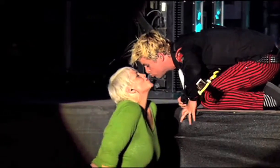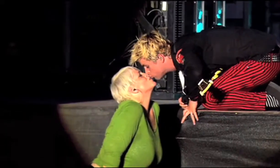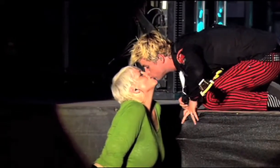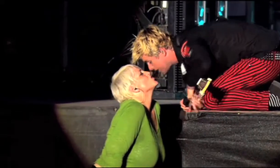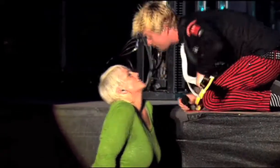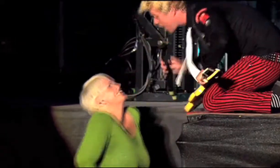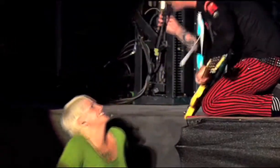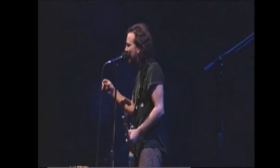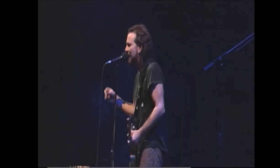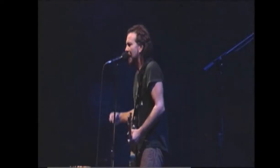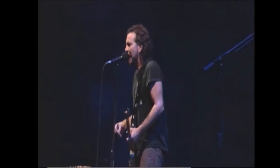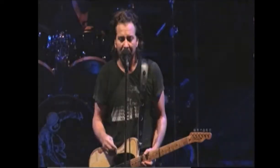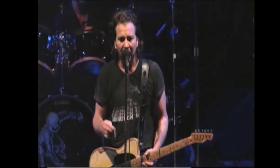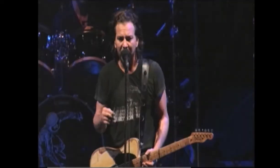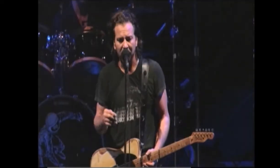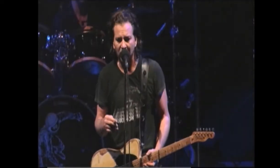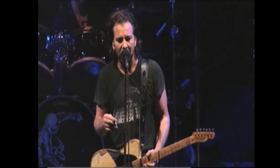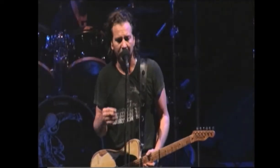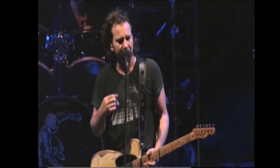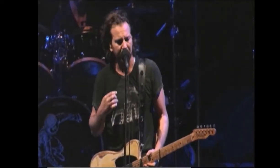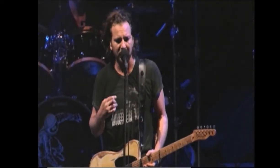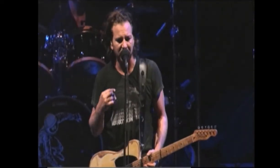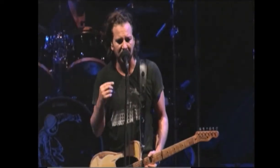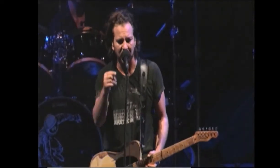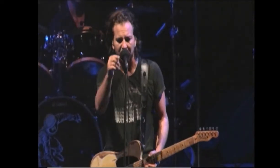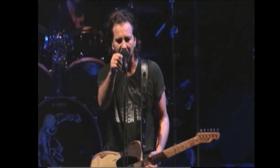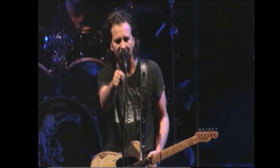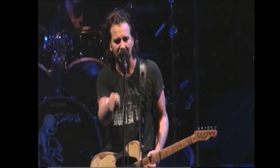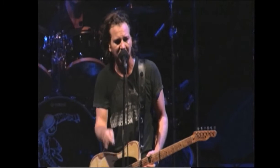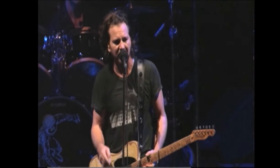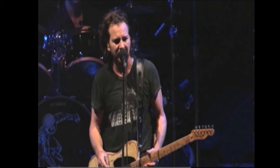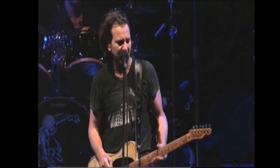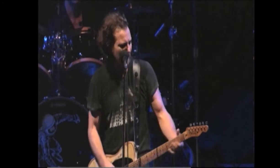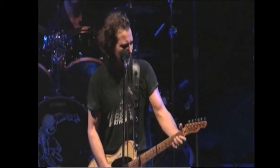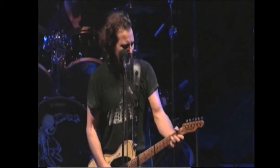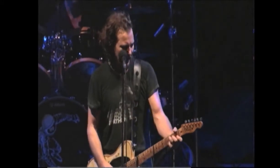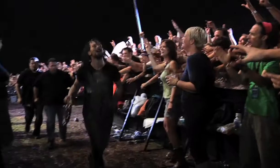audience who is also seeing us. I'm not going home personally until I'm covered in dirt.